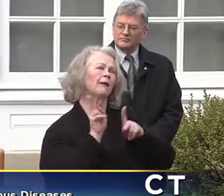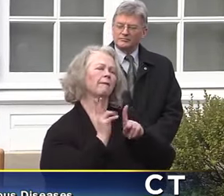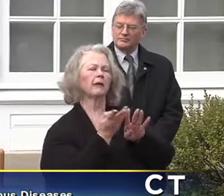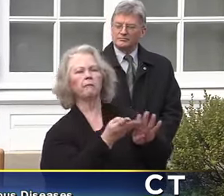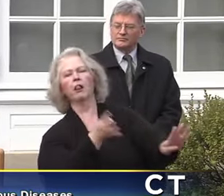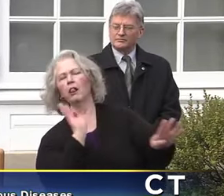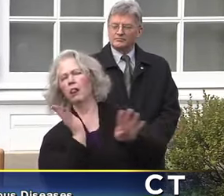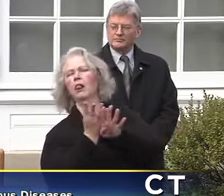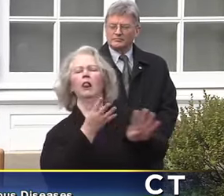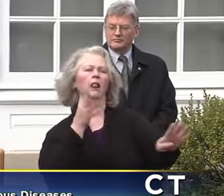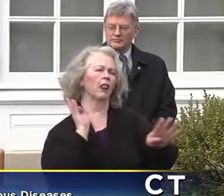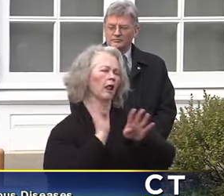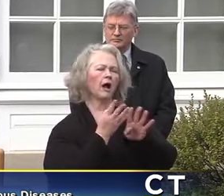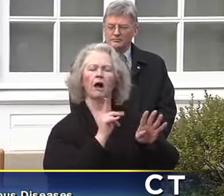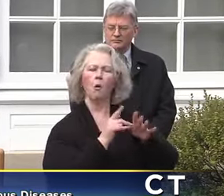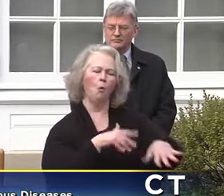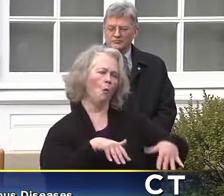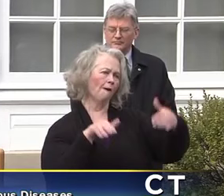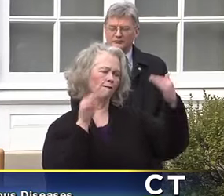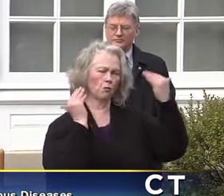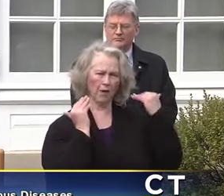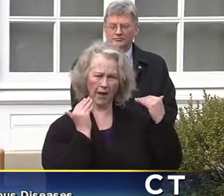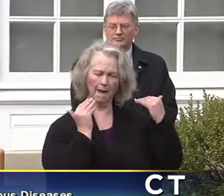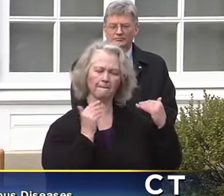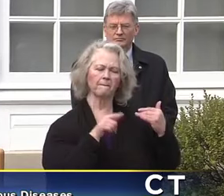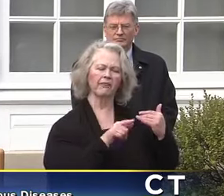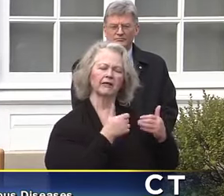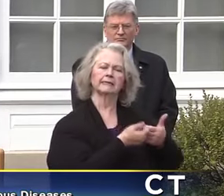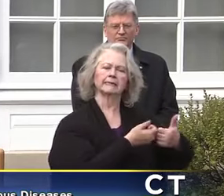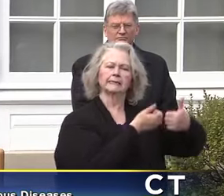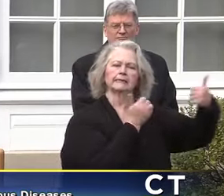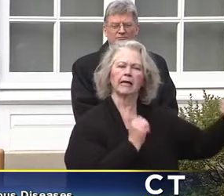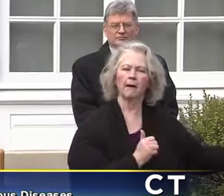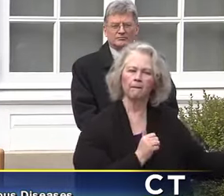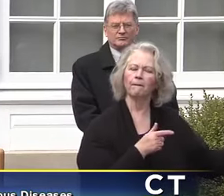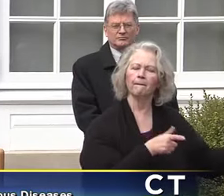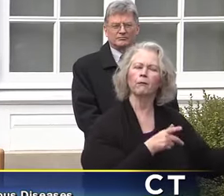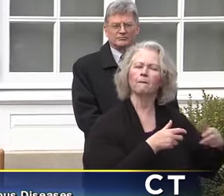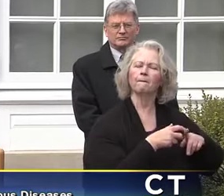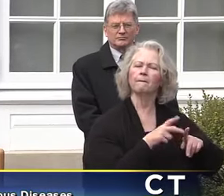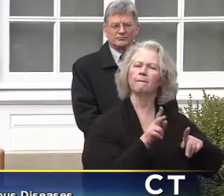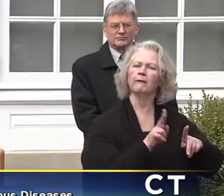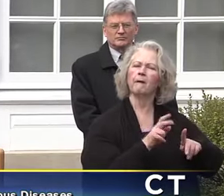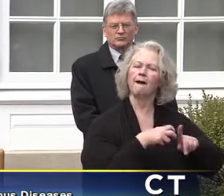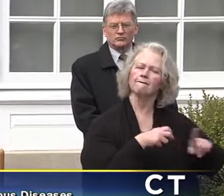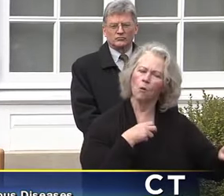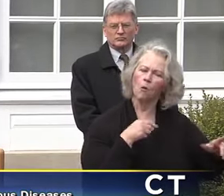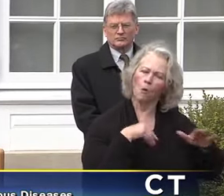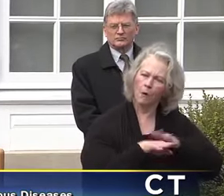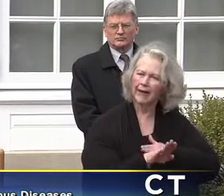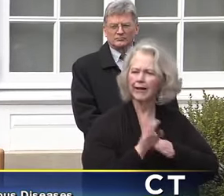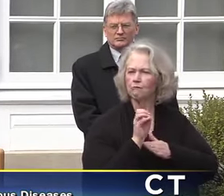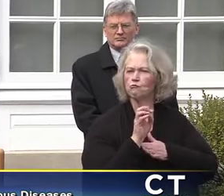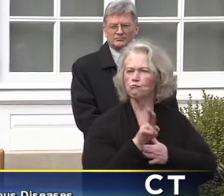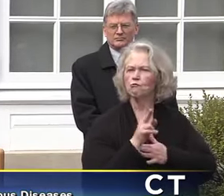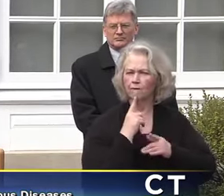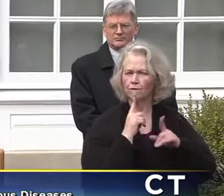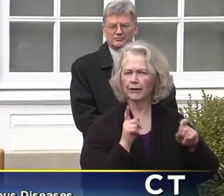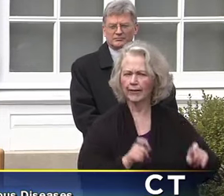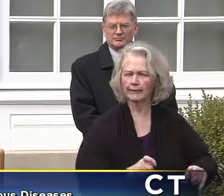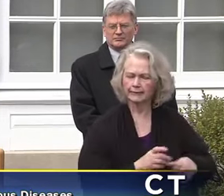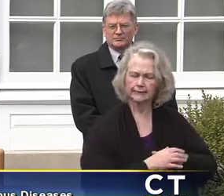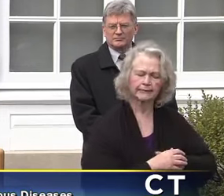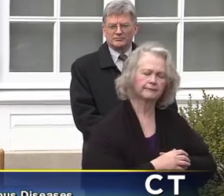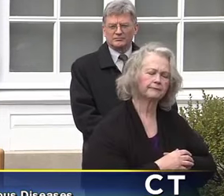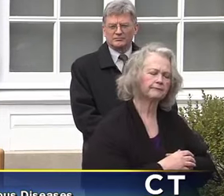And so this was really to have a place so people don't have to go to the emergency department to be tested. And